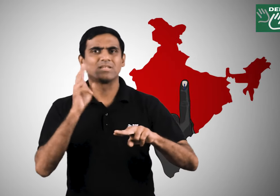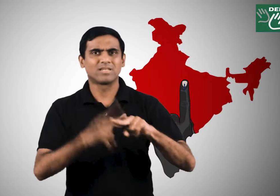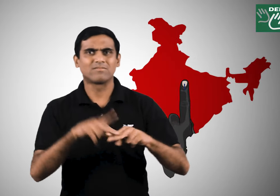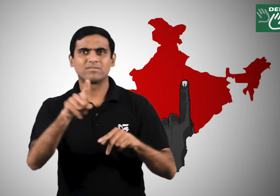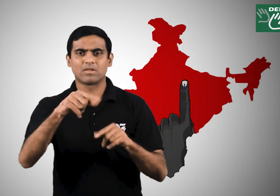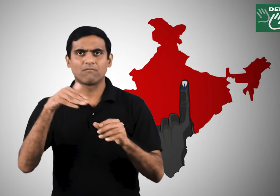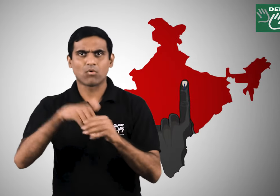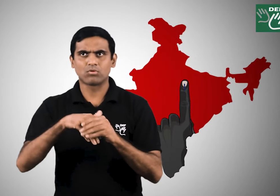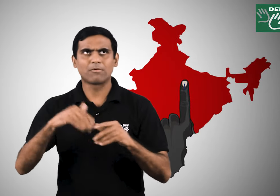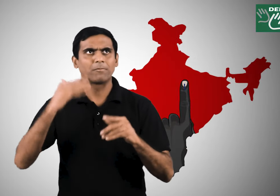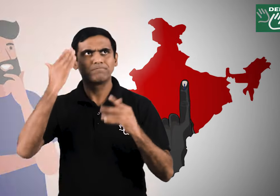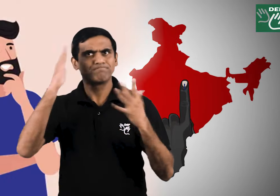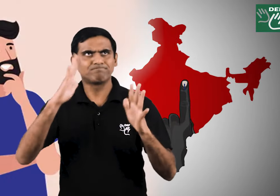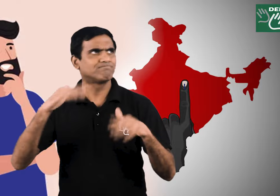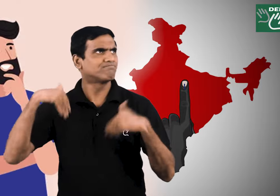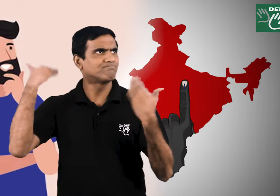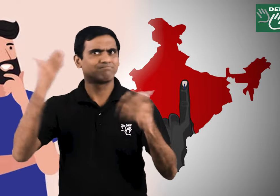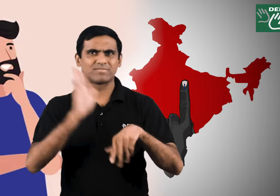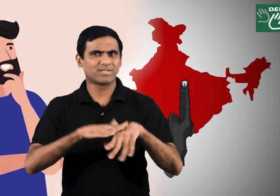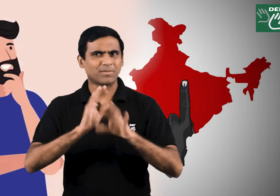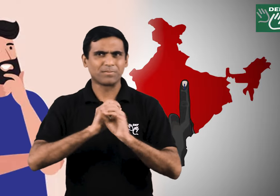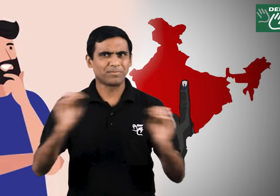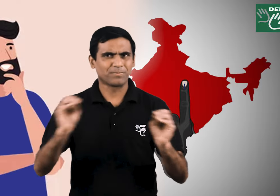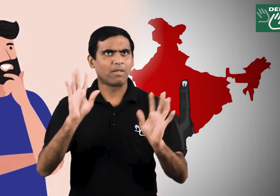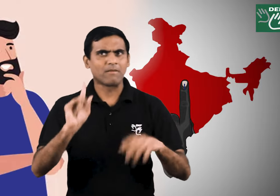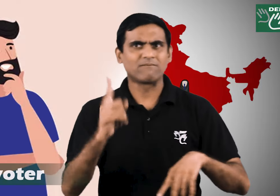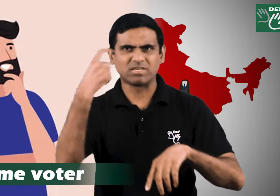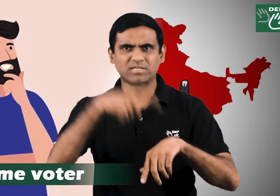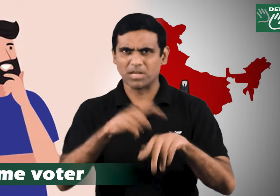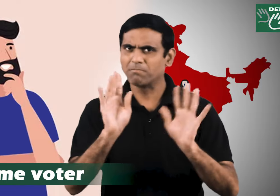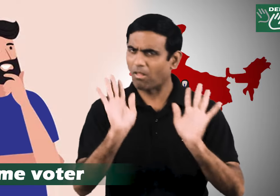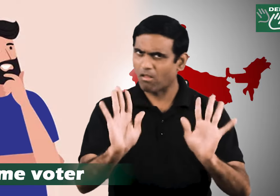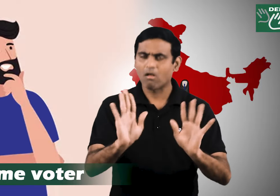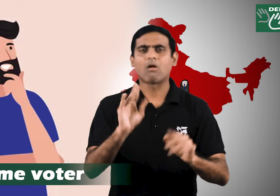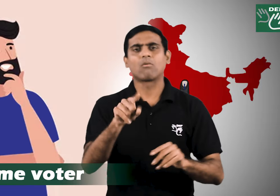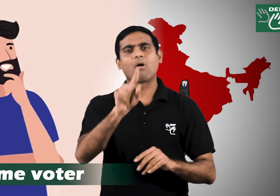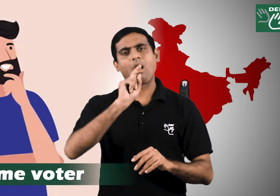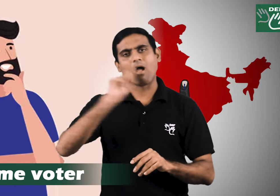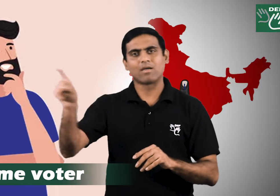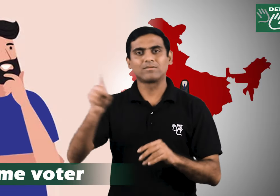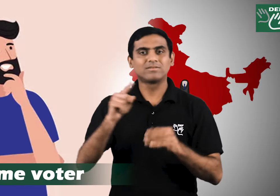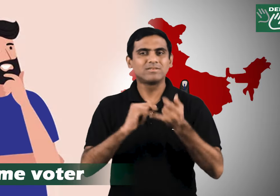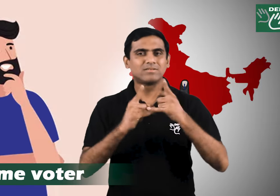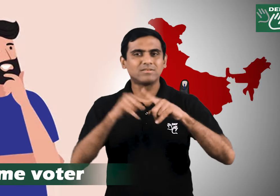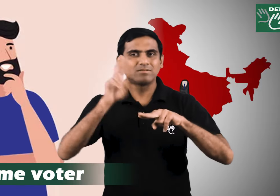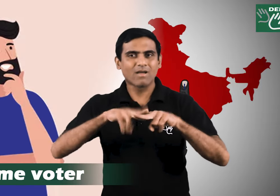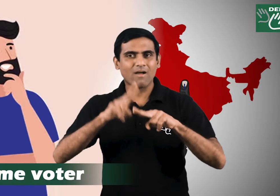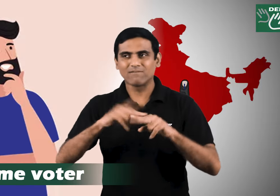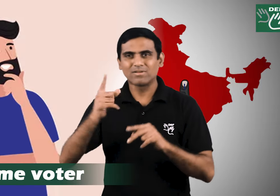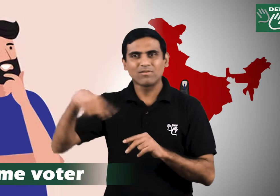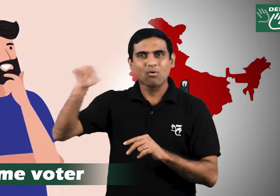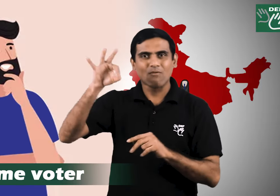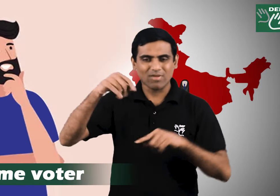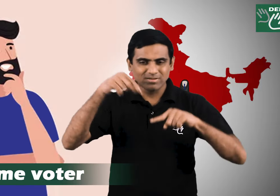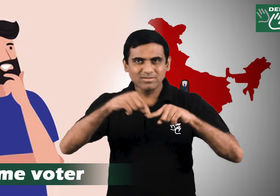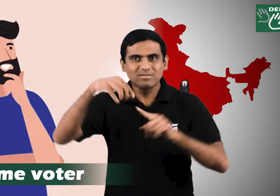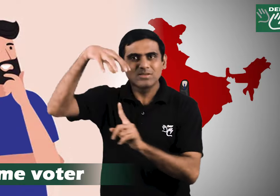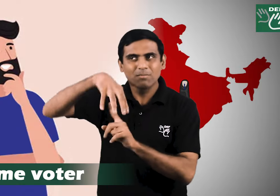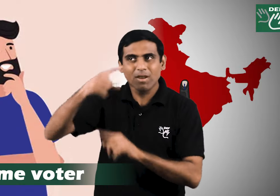if you are a first-time motor you can ask the polling booth authorities to guide you on how to use the